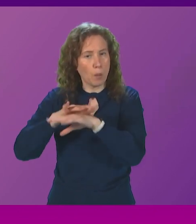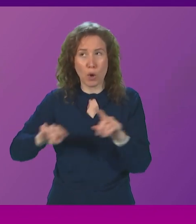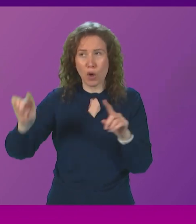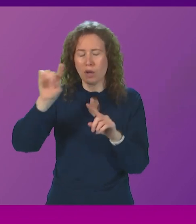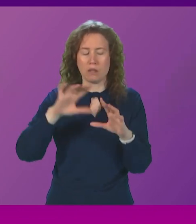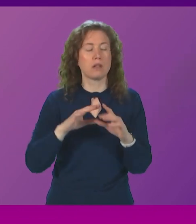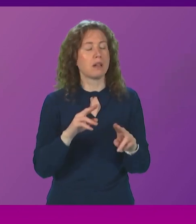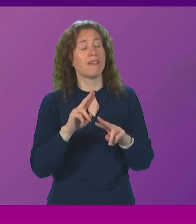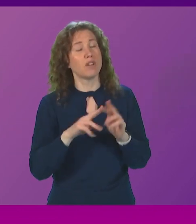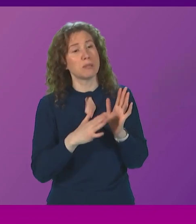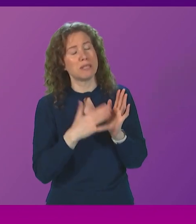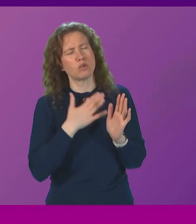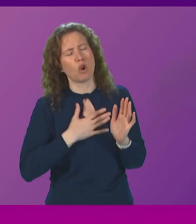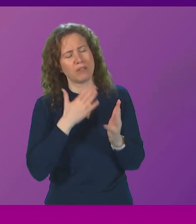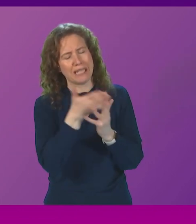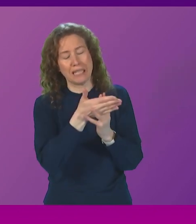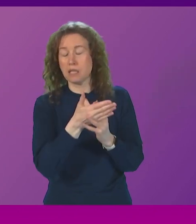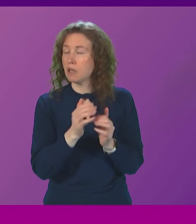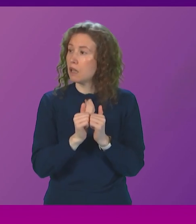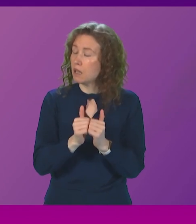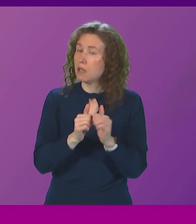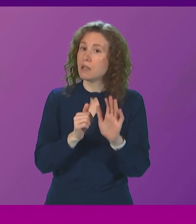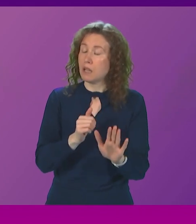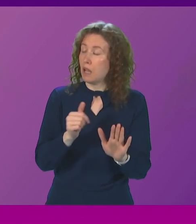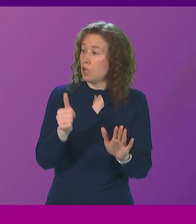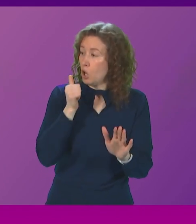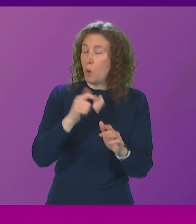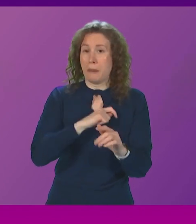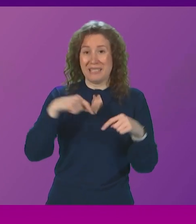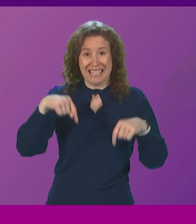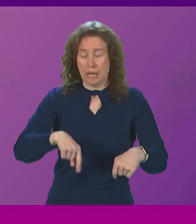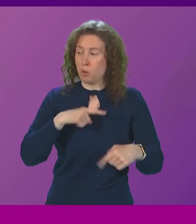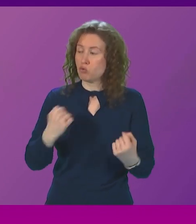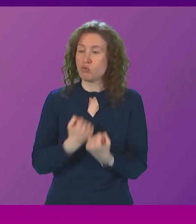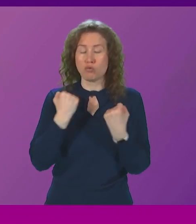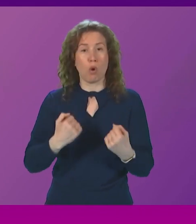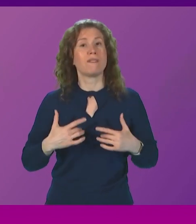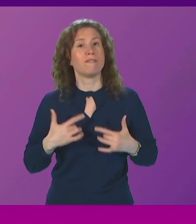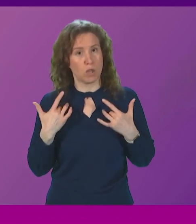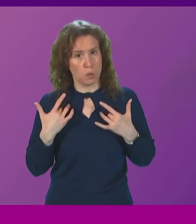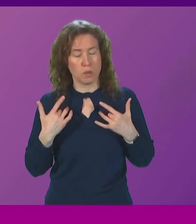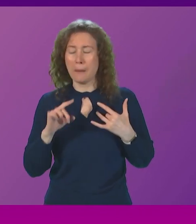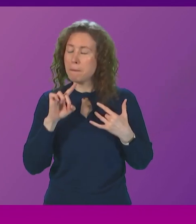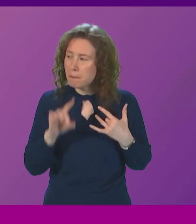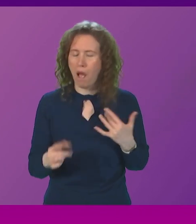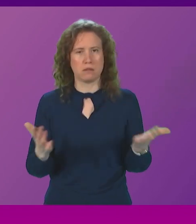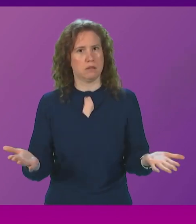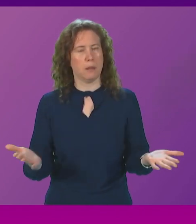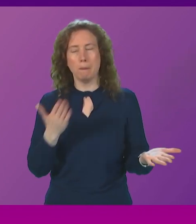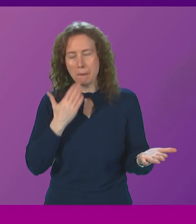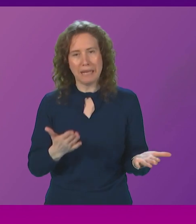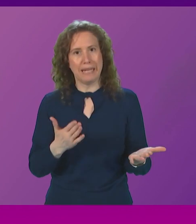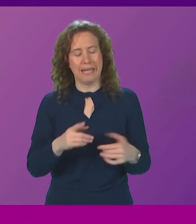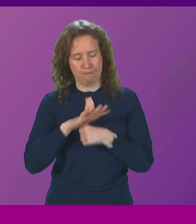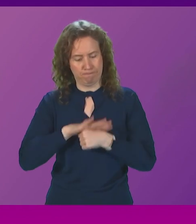First Minister I would be grateful I appreciate members are here because they have strong opinions on many issues but it would be grateful if they could